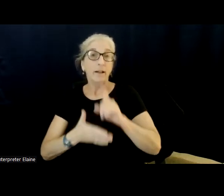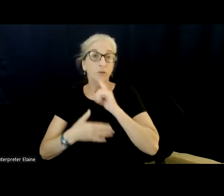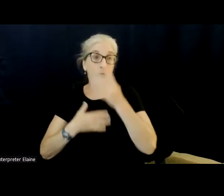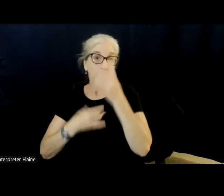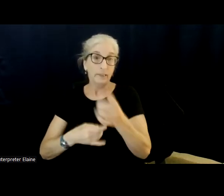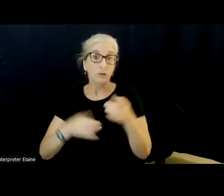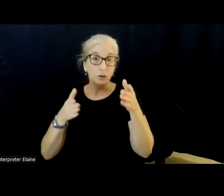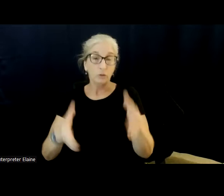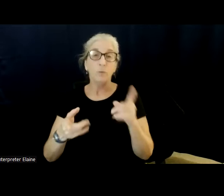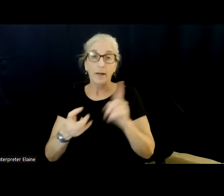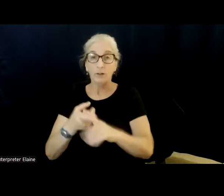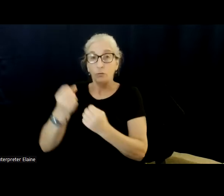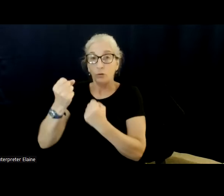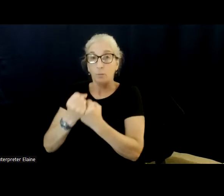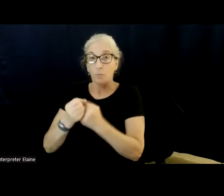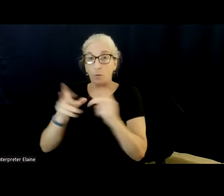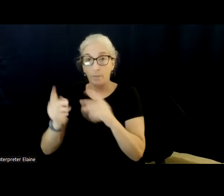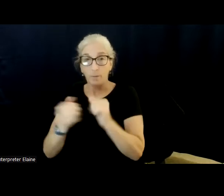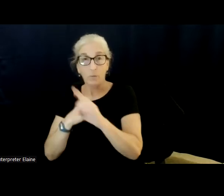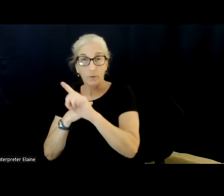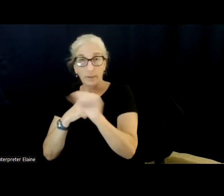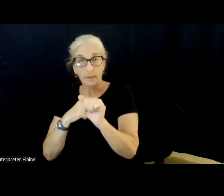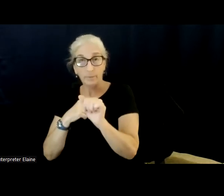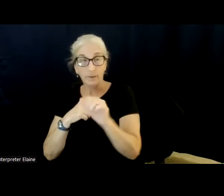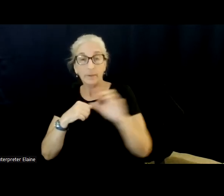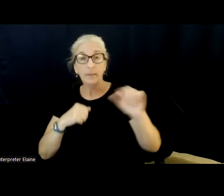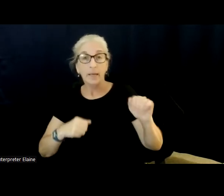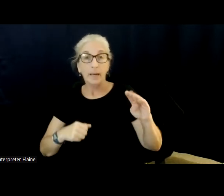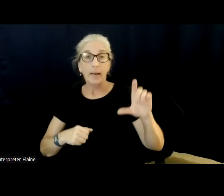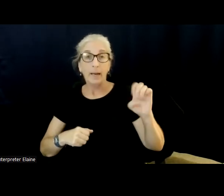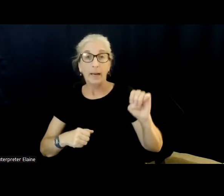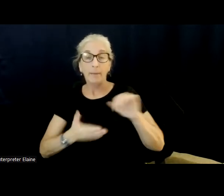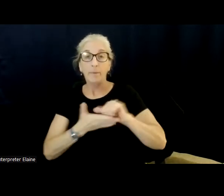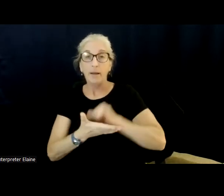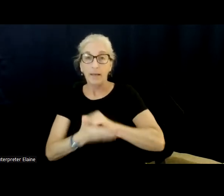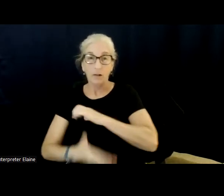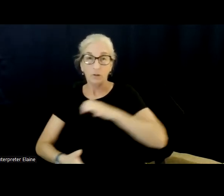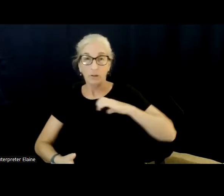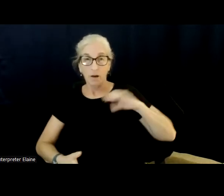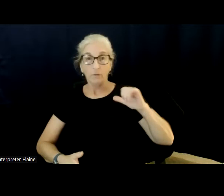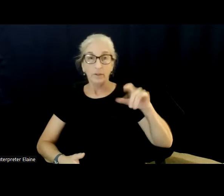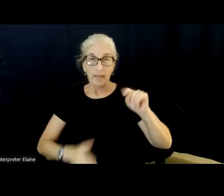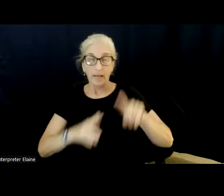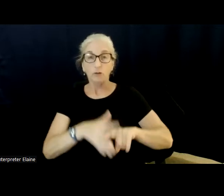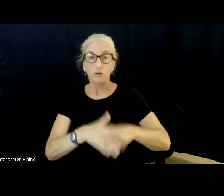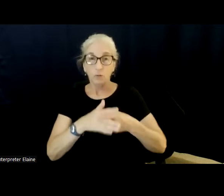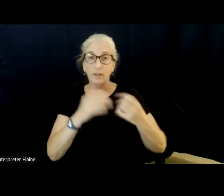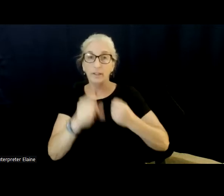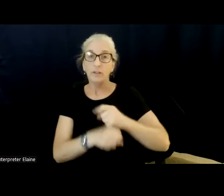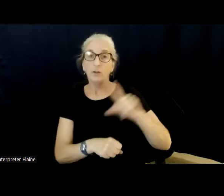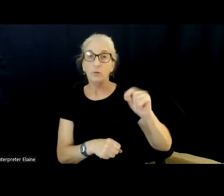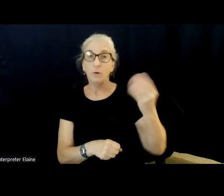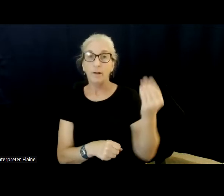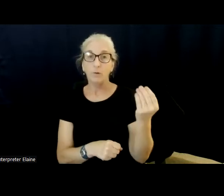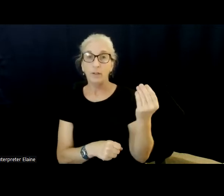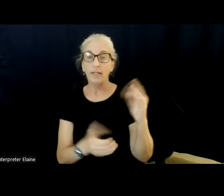effectively support people with disabilities. The ABLE accounts Congress Act, was created in 2014, only goes up to age 26. And yet